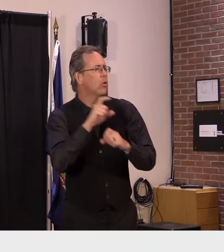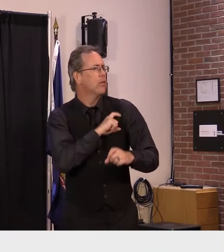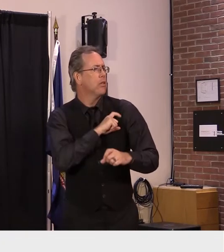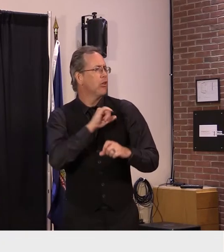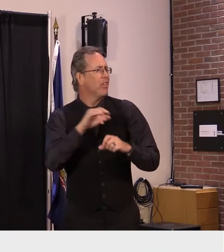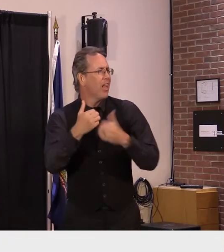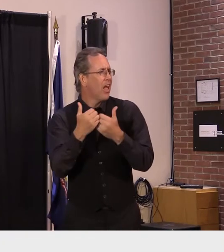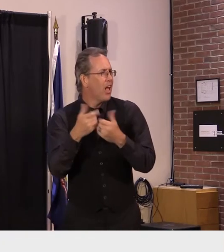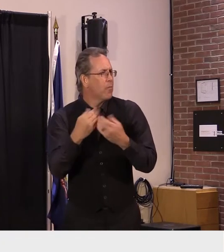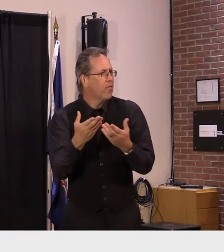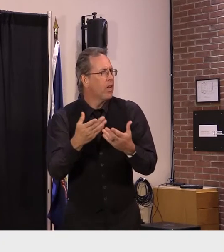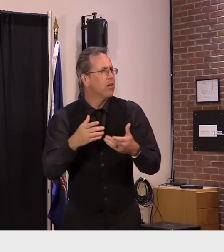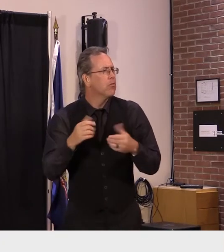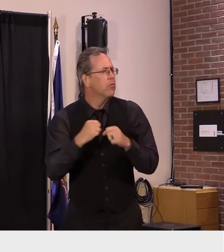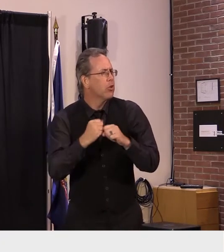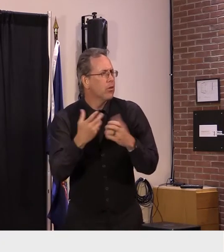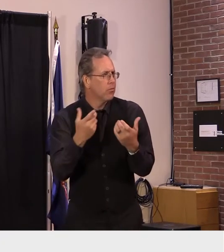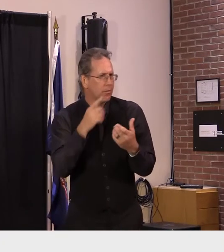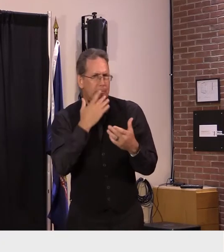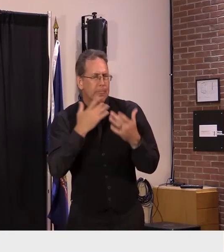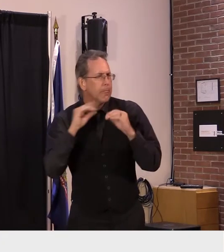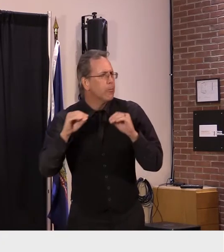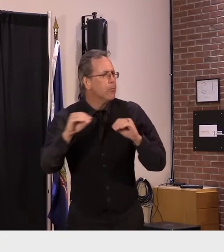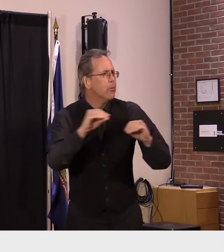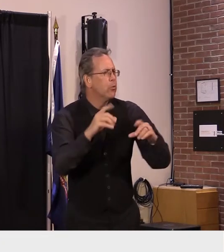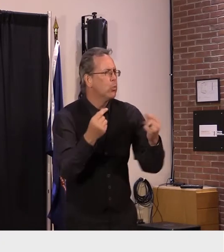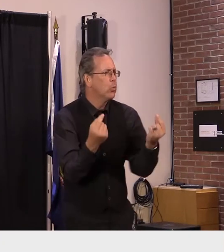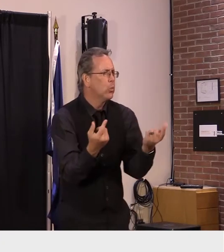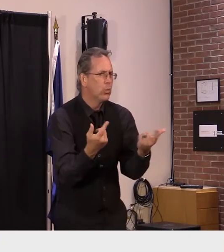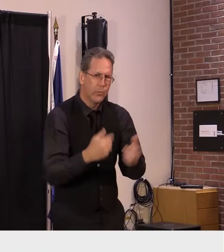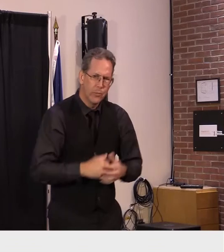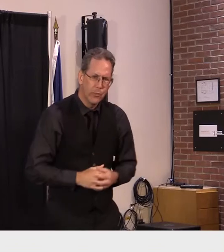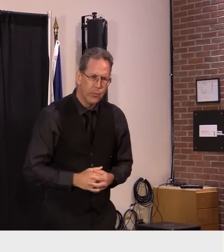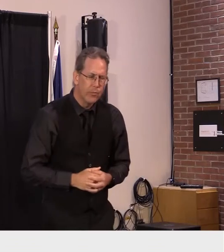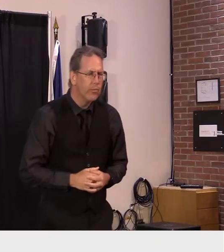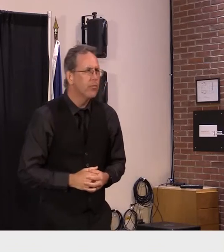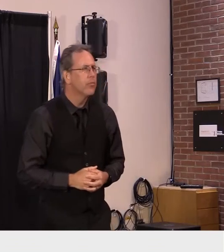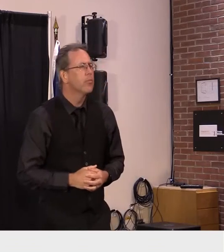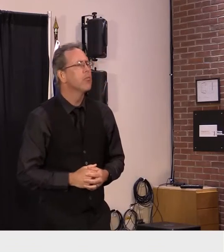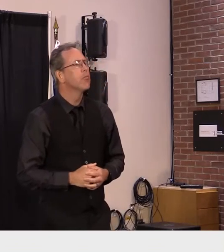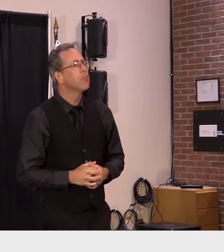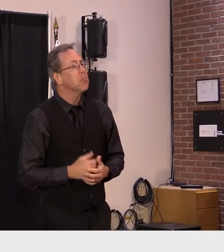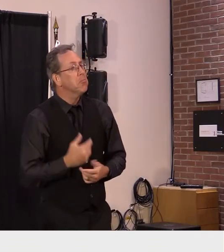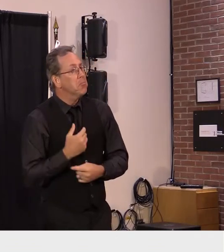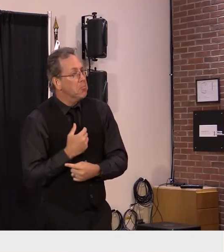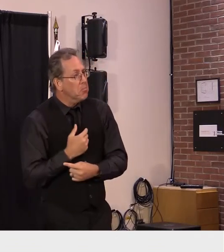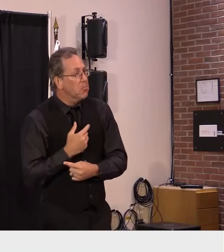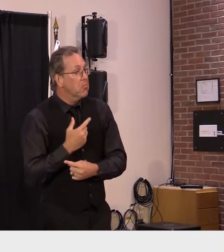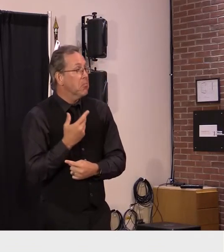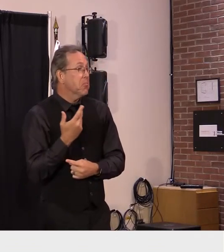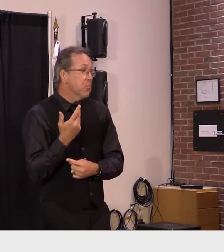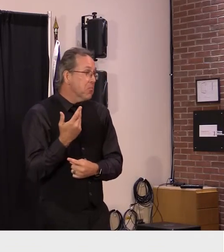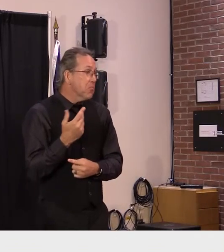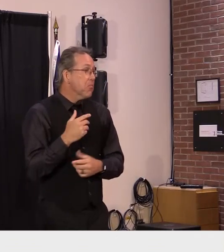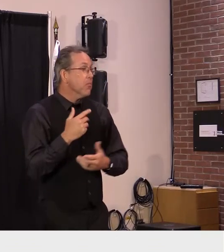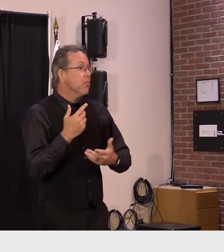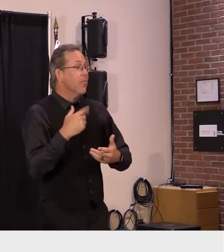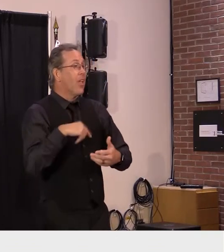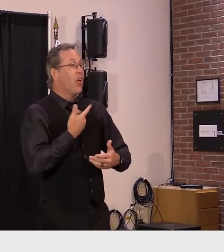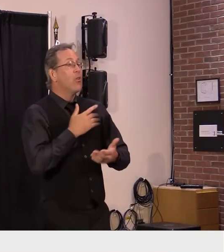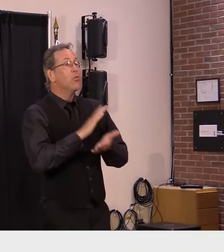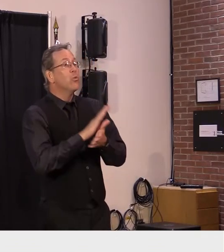school measures are you proposing well again um giving the nature of how our schools are funded